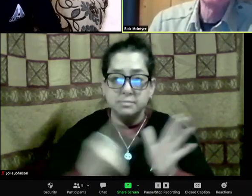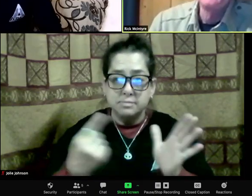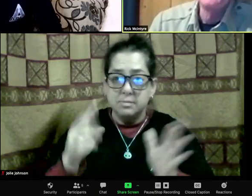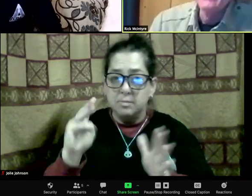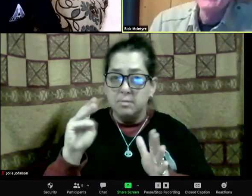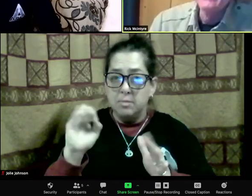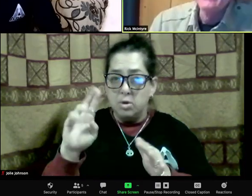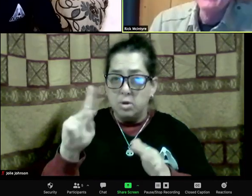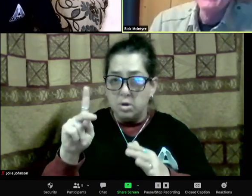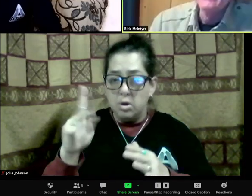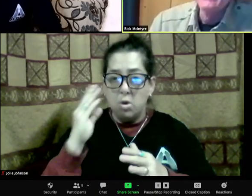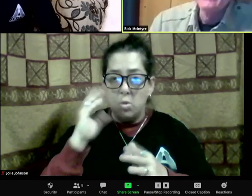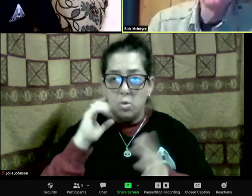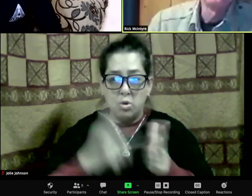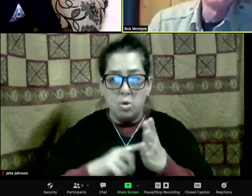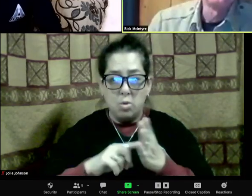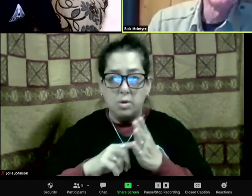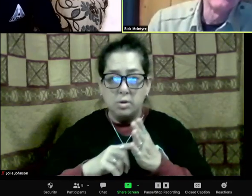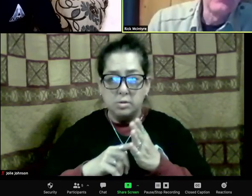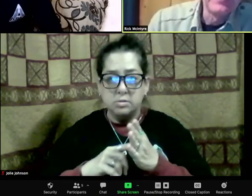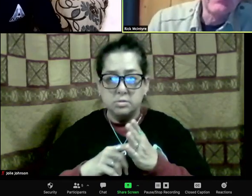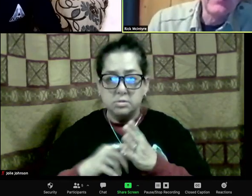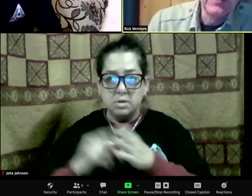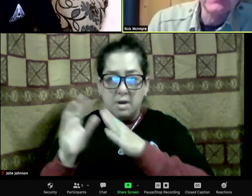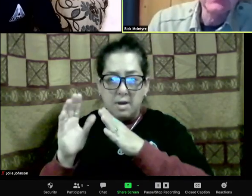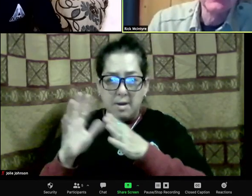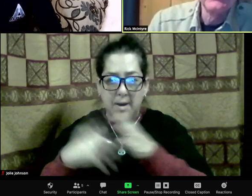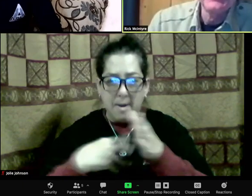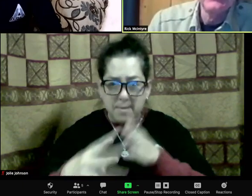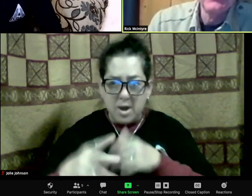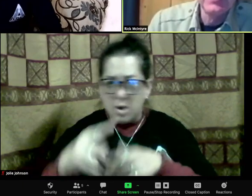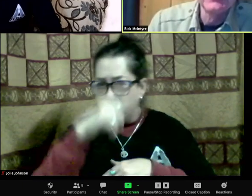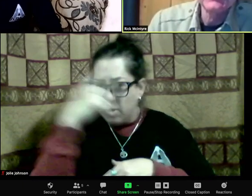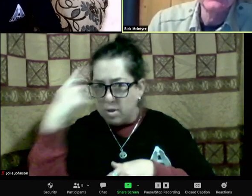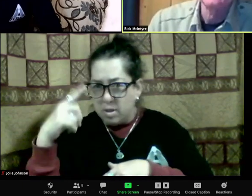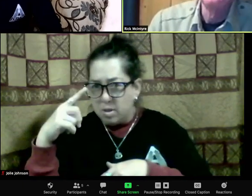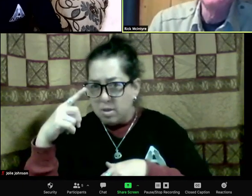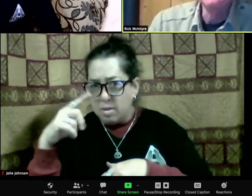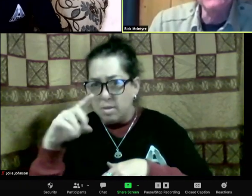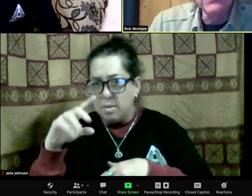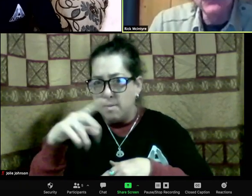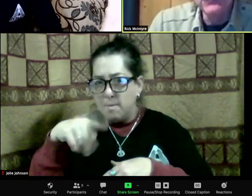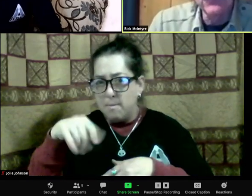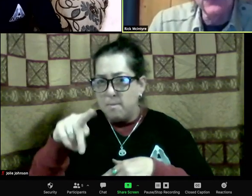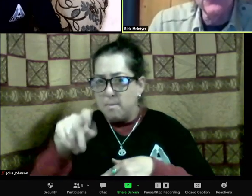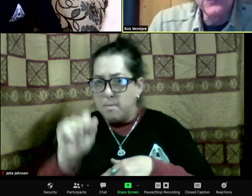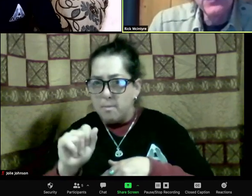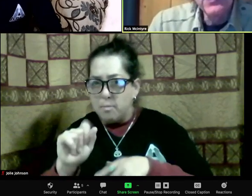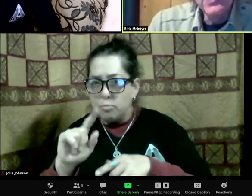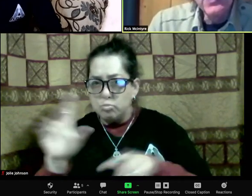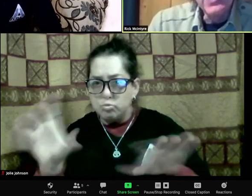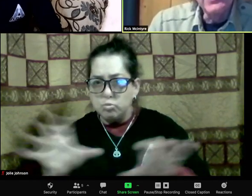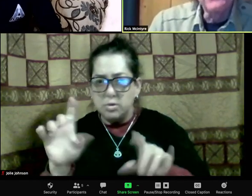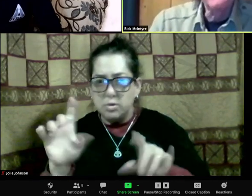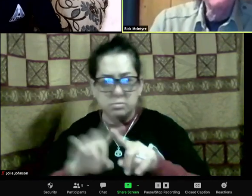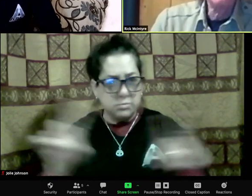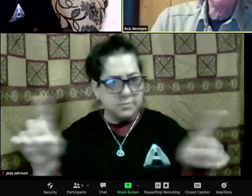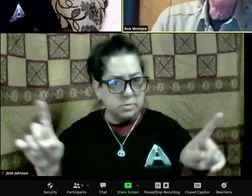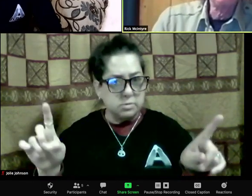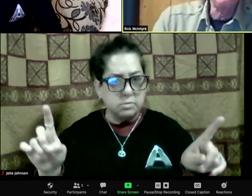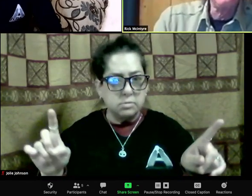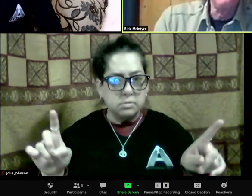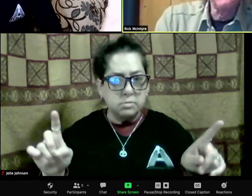meaning it would be the mother wolf and the eight pups. Number nine in the pups, as I told you with the